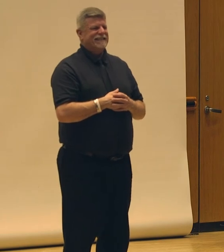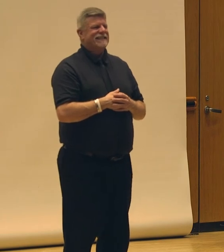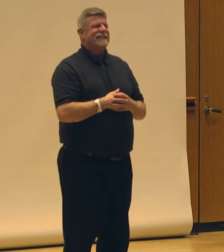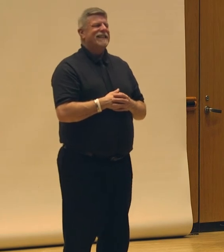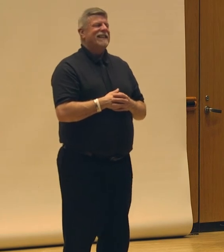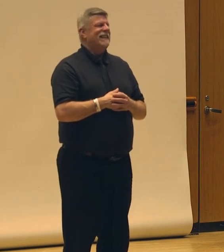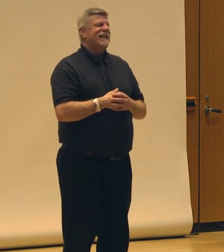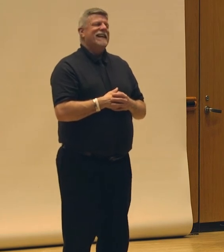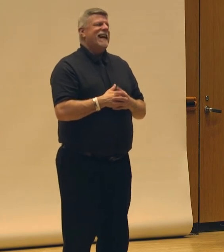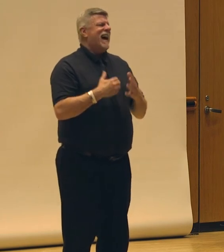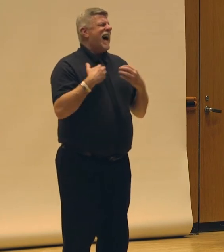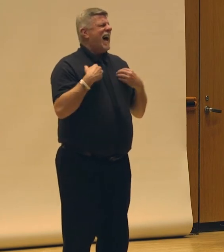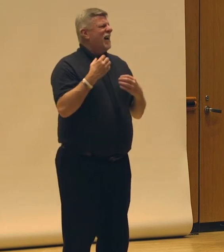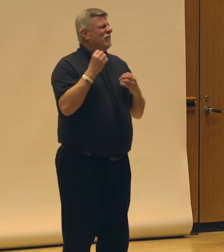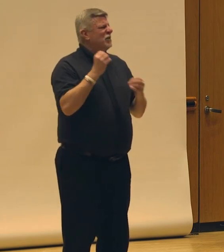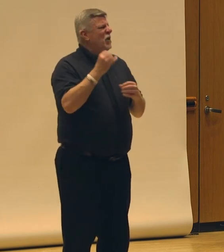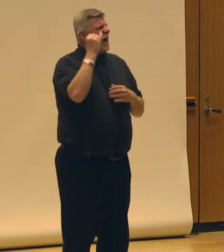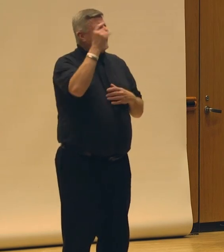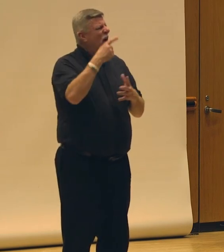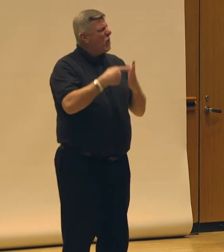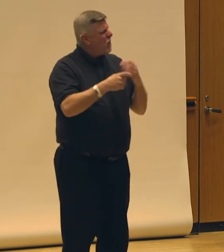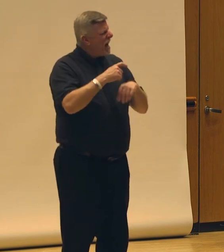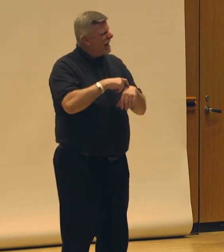I have no idea what time we're supposed to finish.